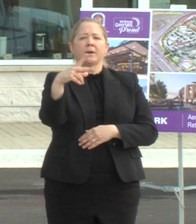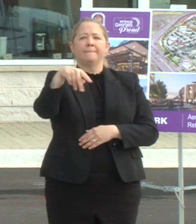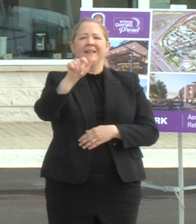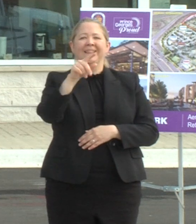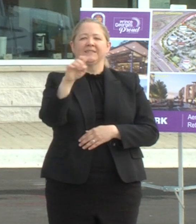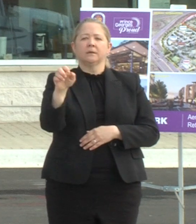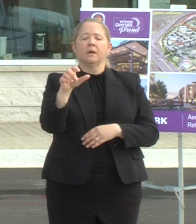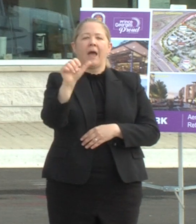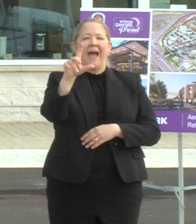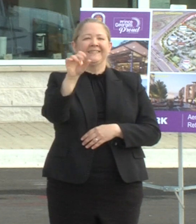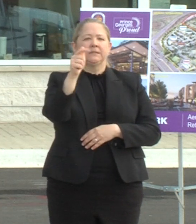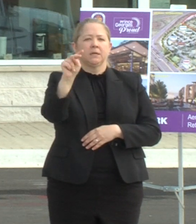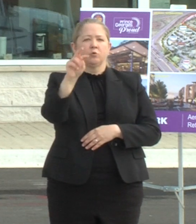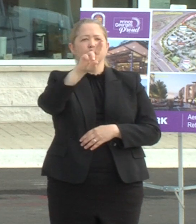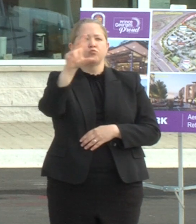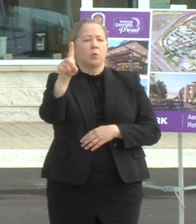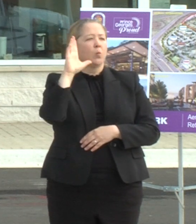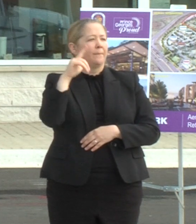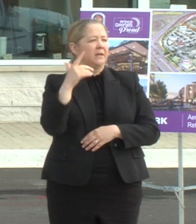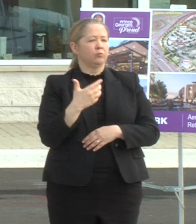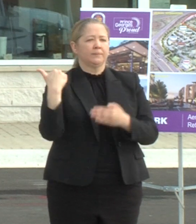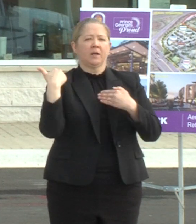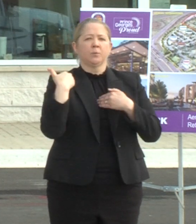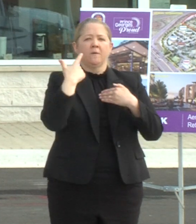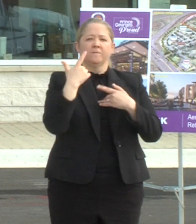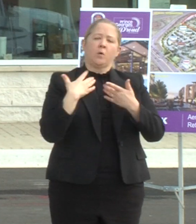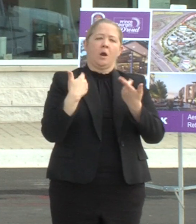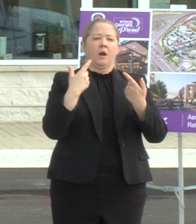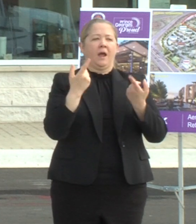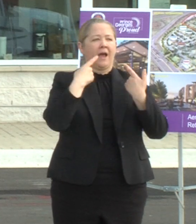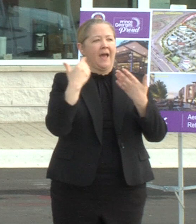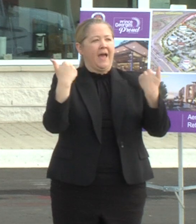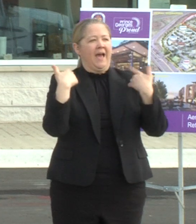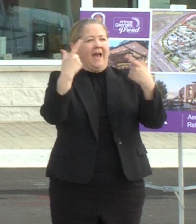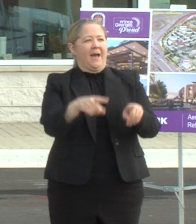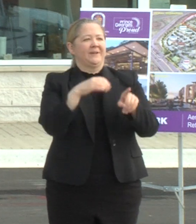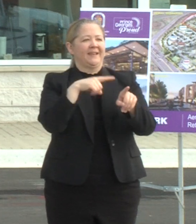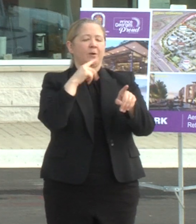couple of years and who will be responsible for delivering the project on time and under budget